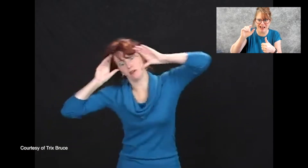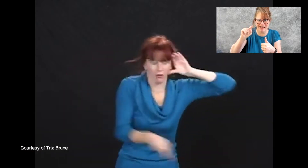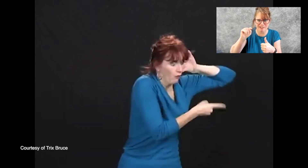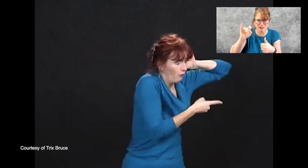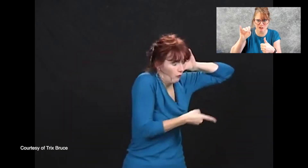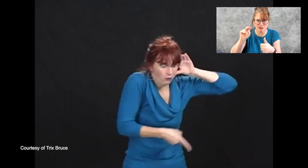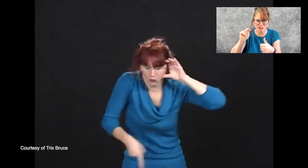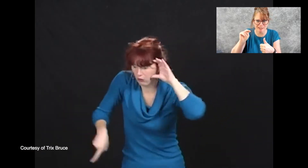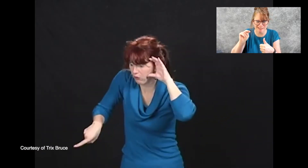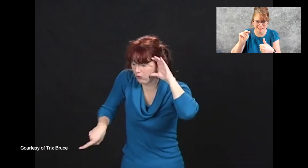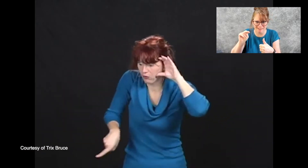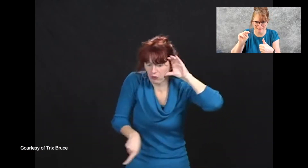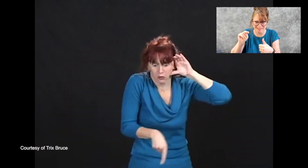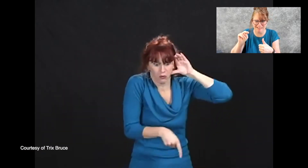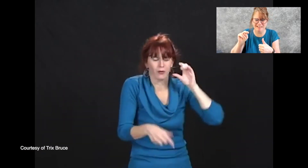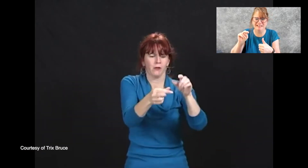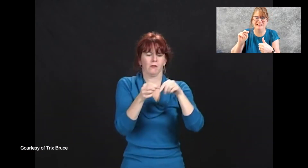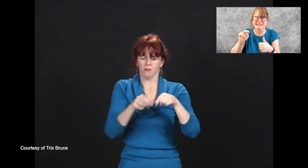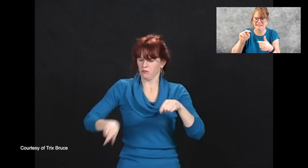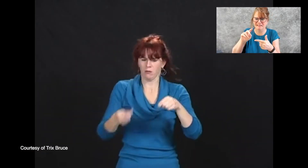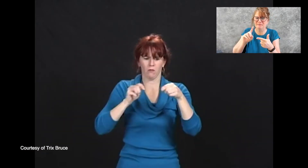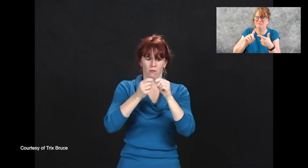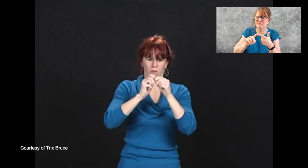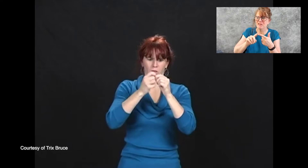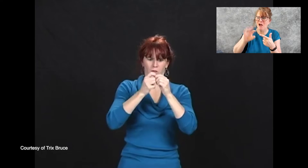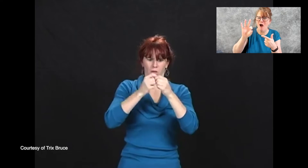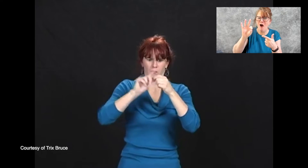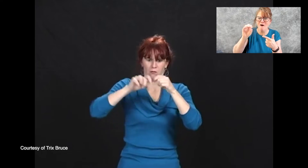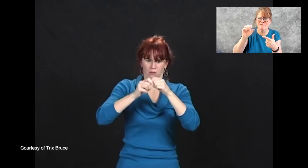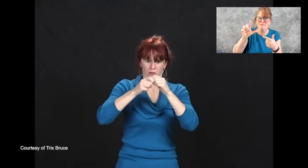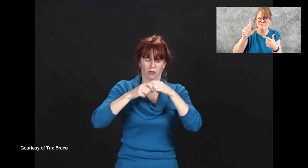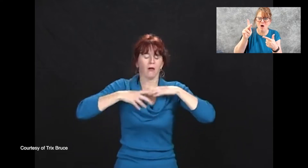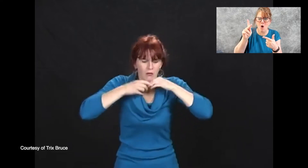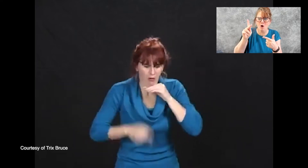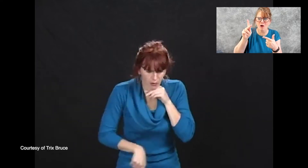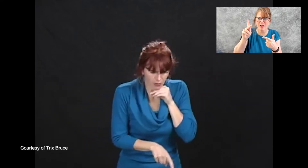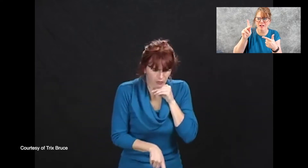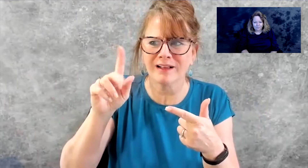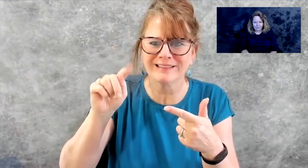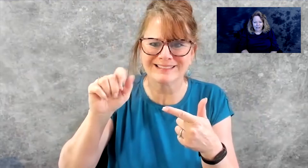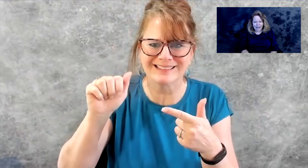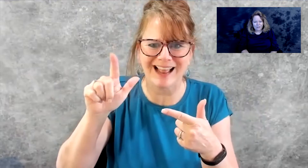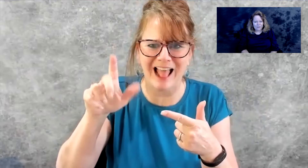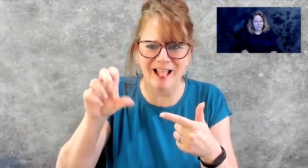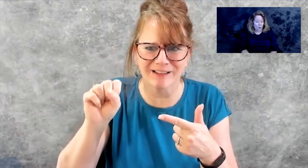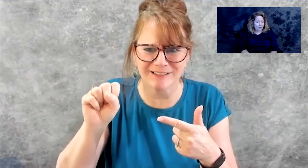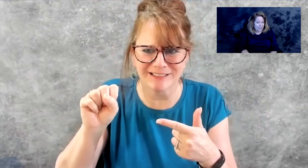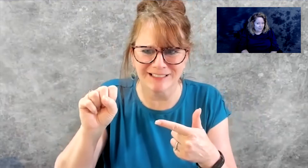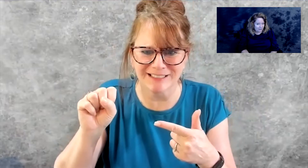and I do some folk tales